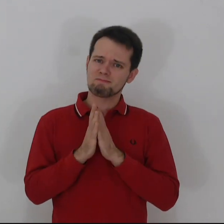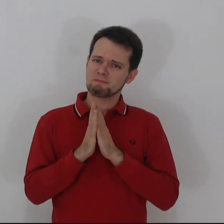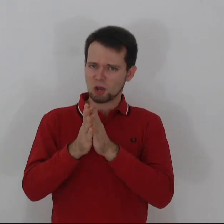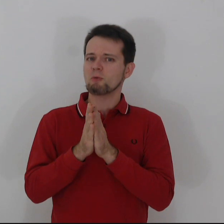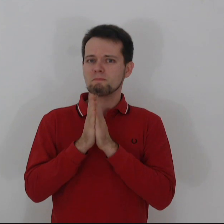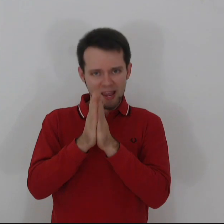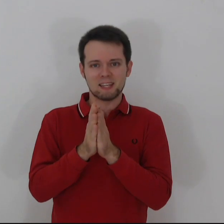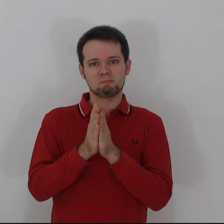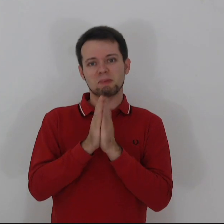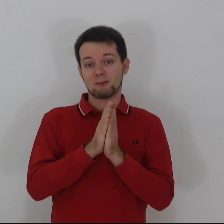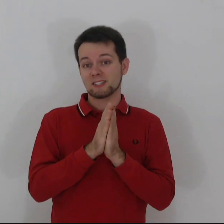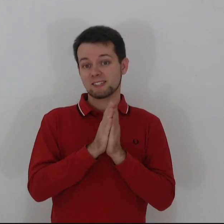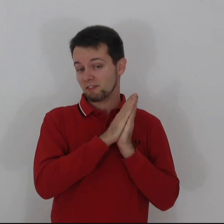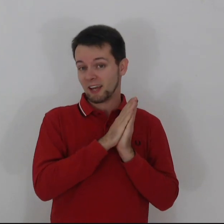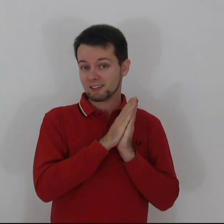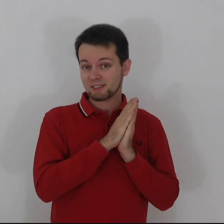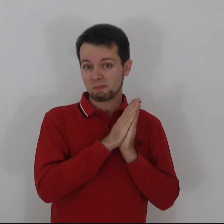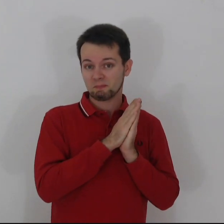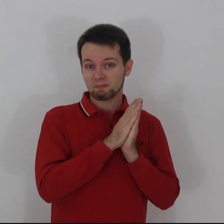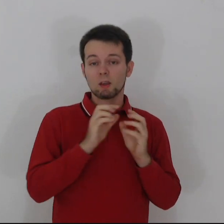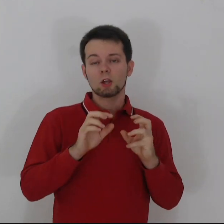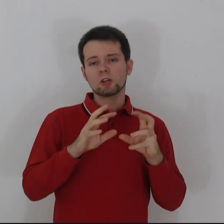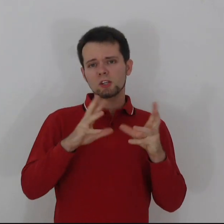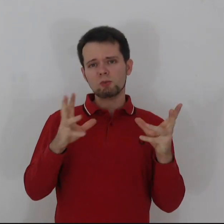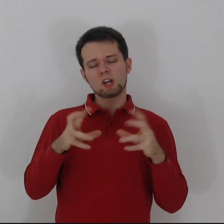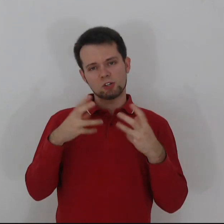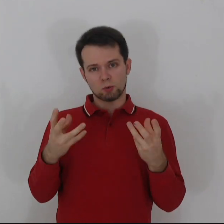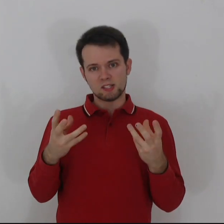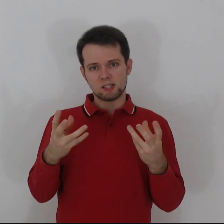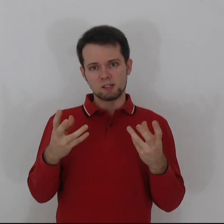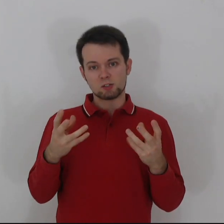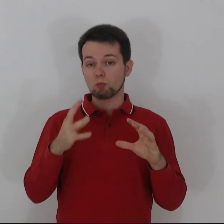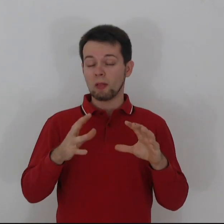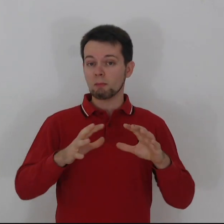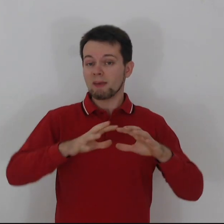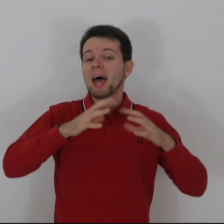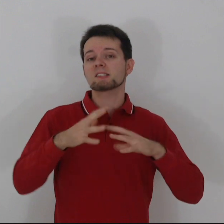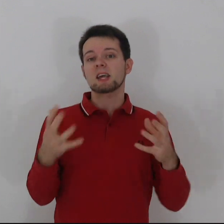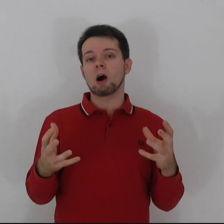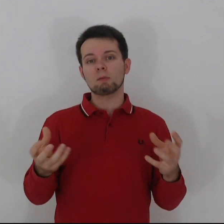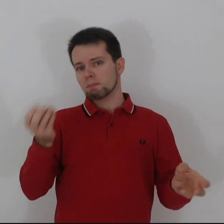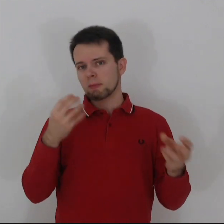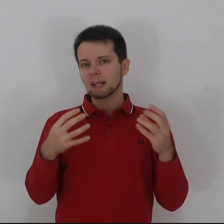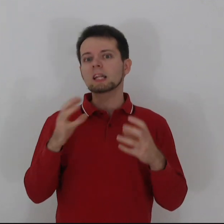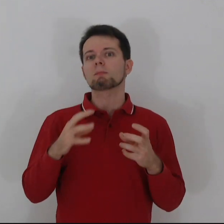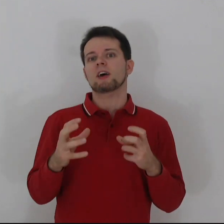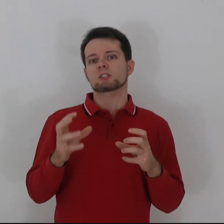so many pirates, in fact. You can use our story seats to run them as they are, maybe a little bit of extra